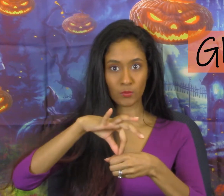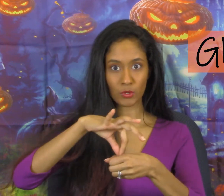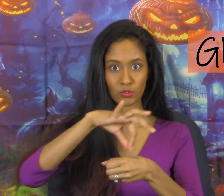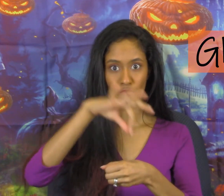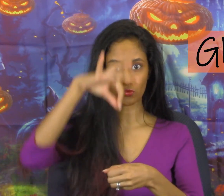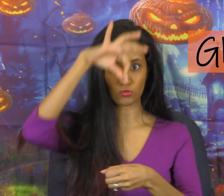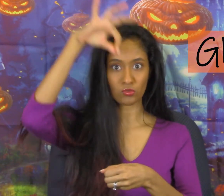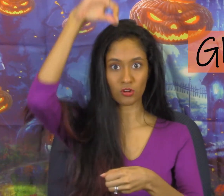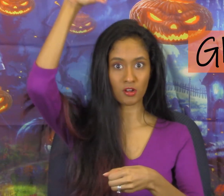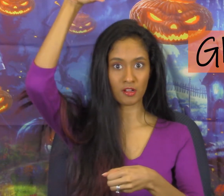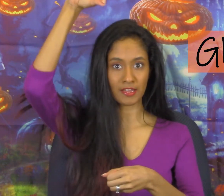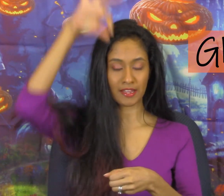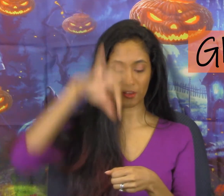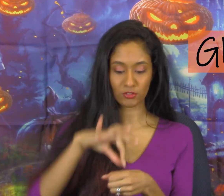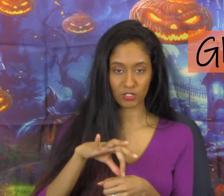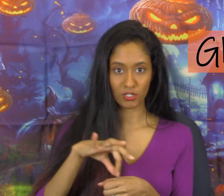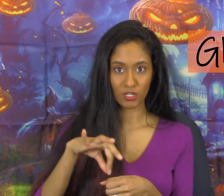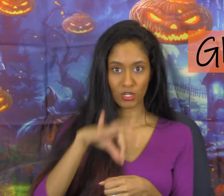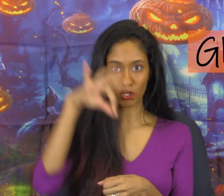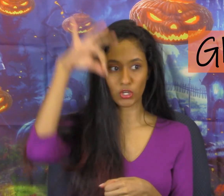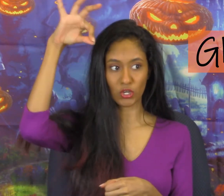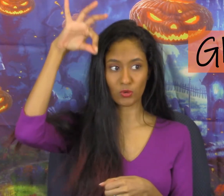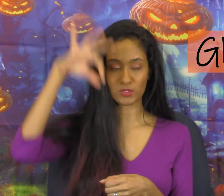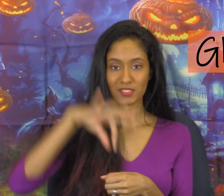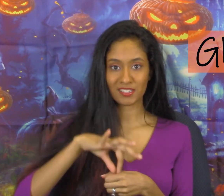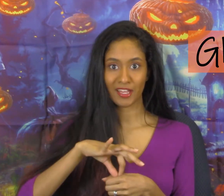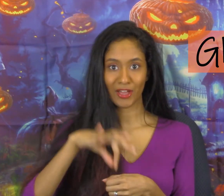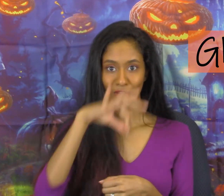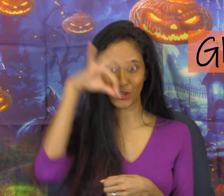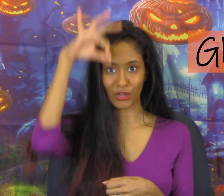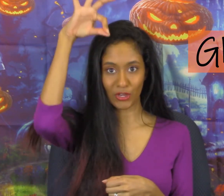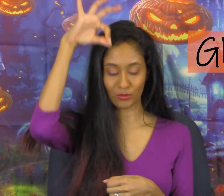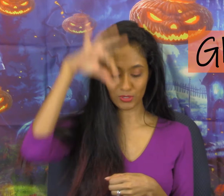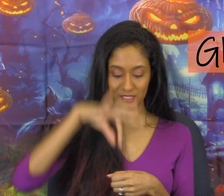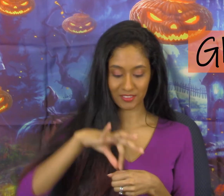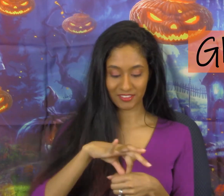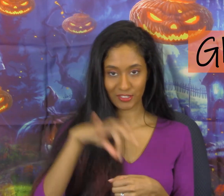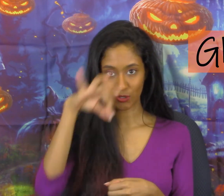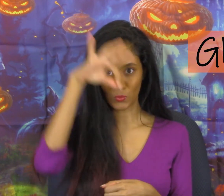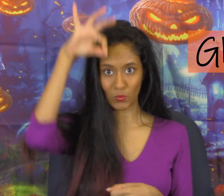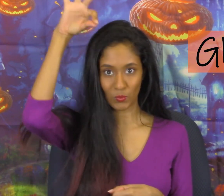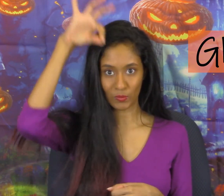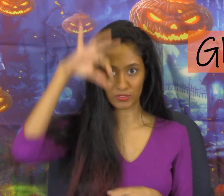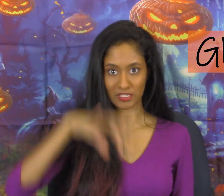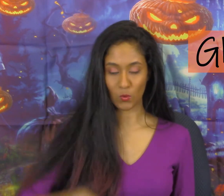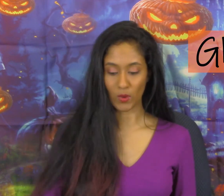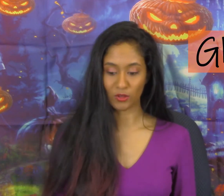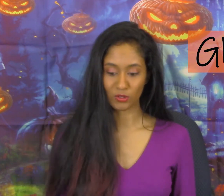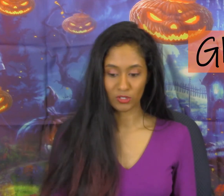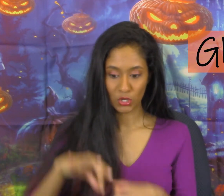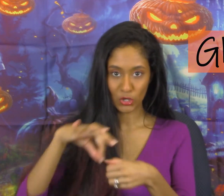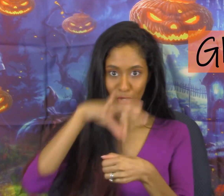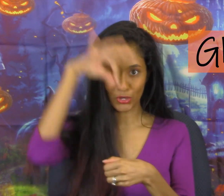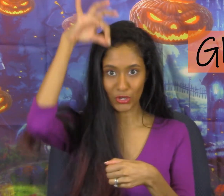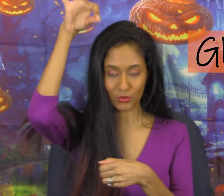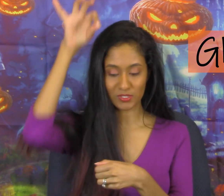we're going to draw it out ghost ghost it's going to wiggle ghost